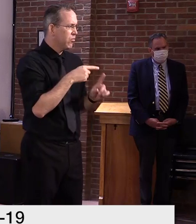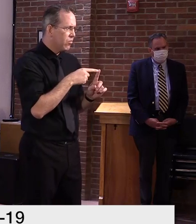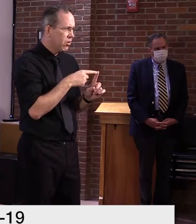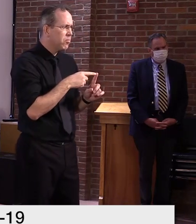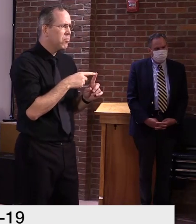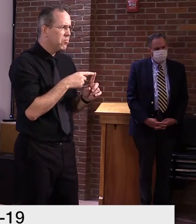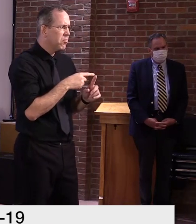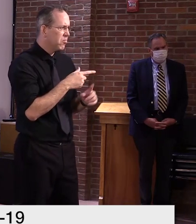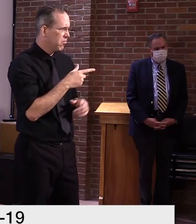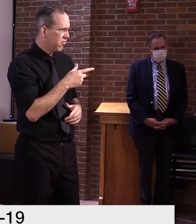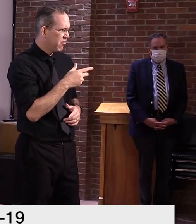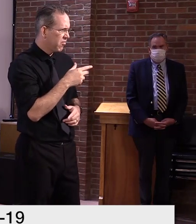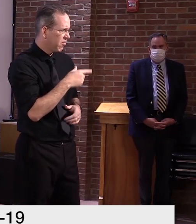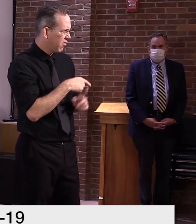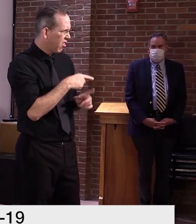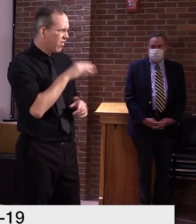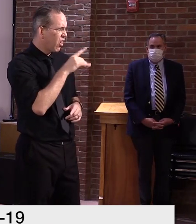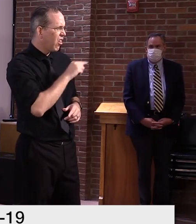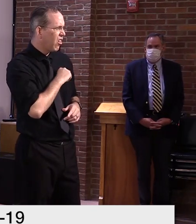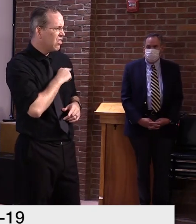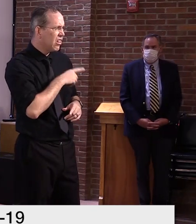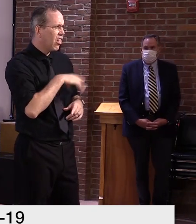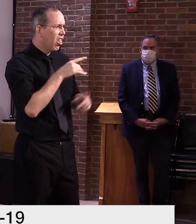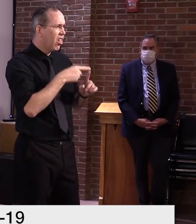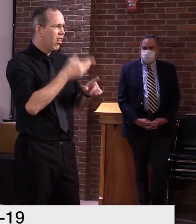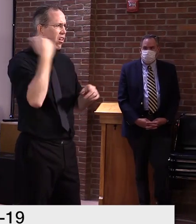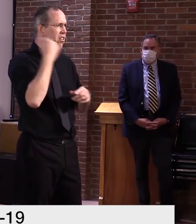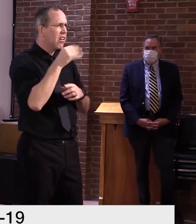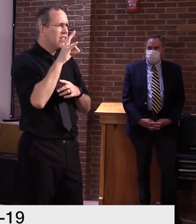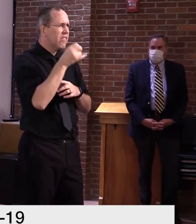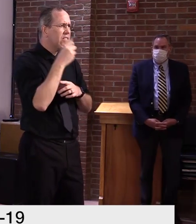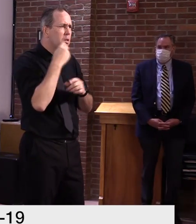from the seventies? I, I can say with certainty, no.